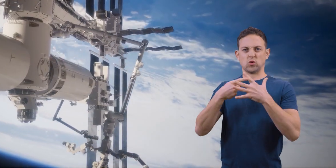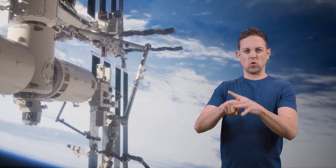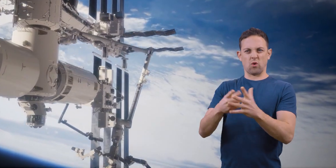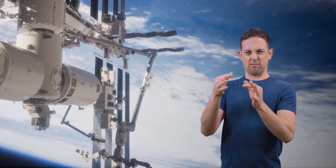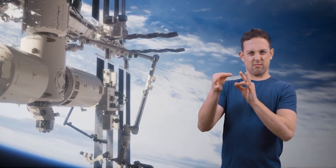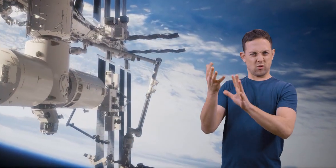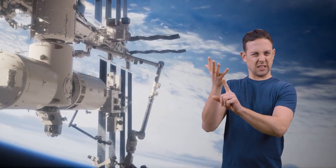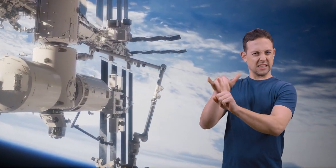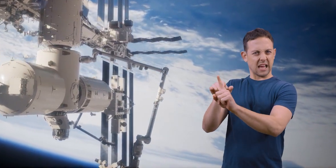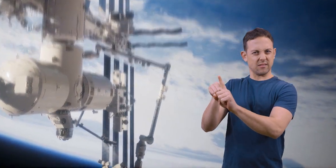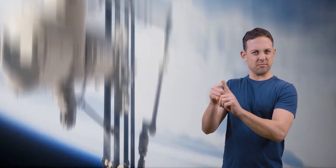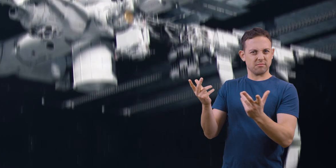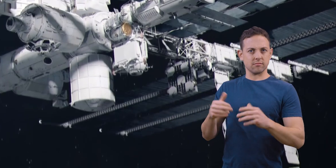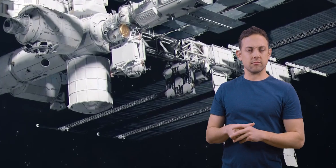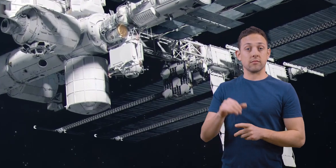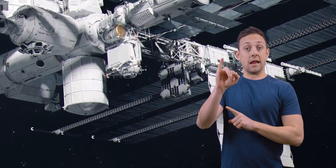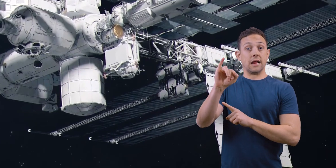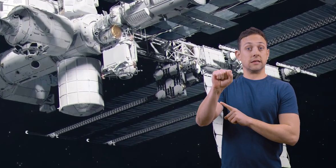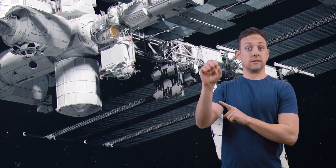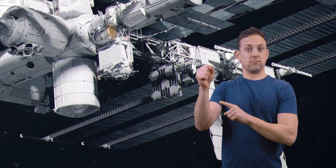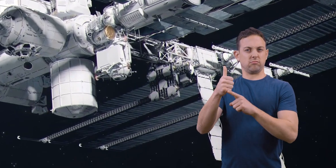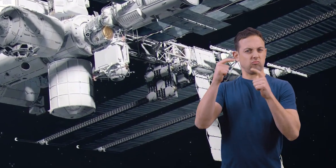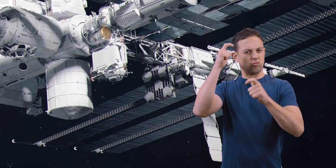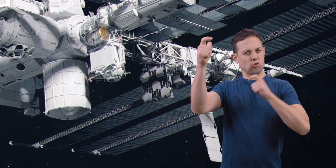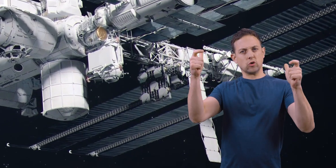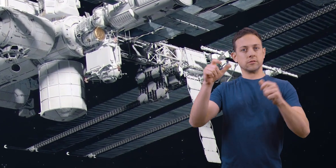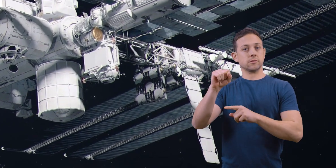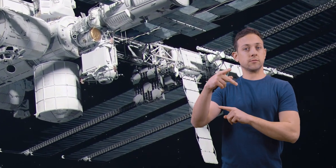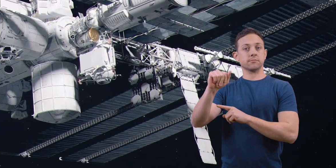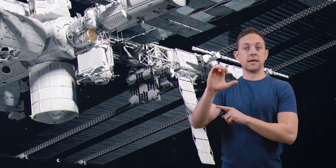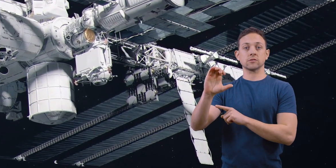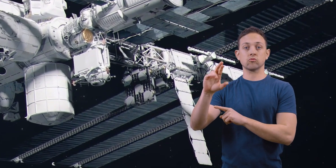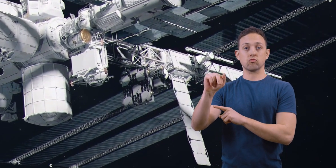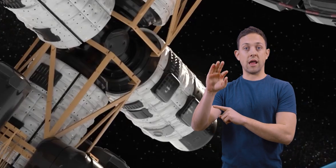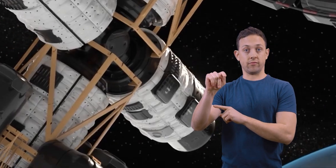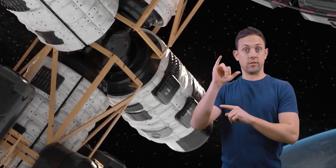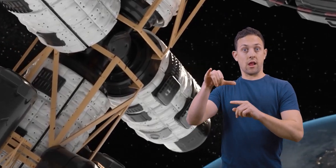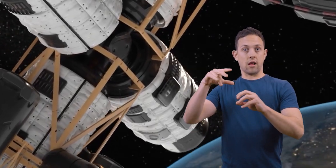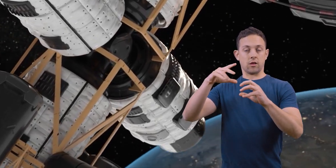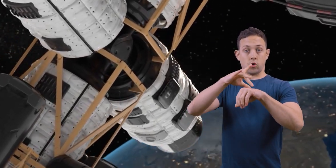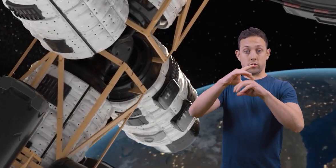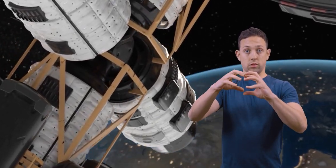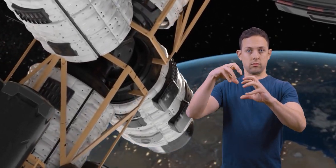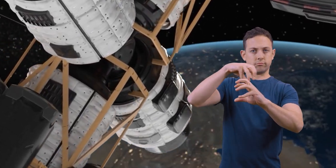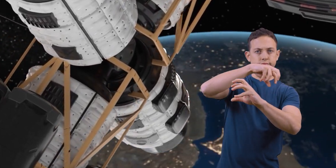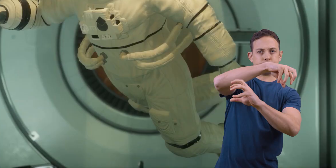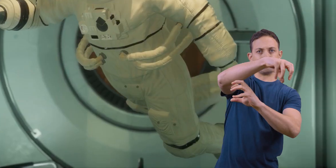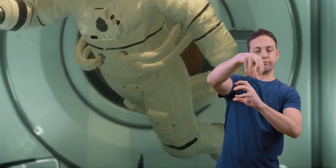with what it is. The International Space Station is a large spacecraft that orbits around the Earth. It is home